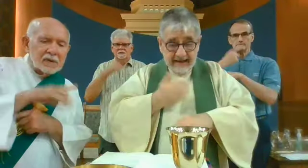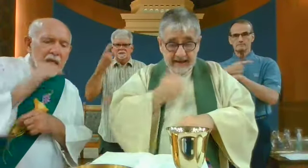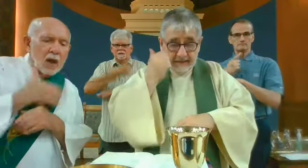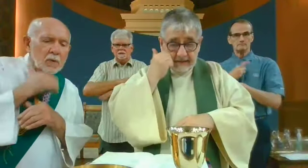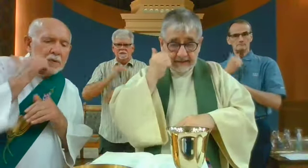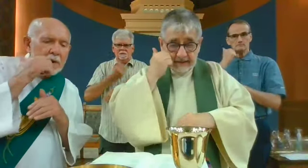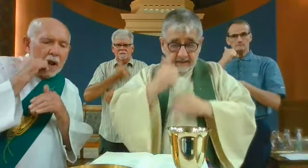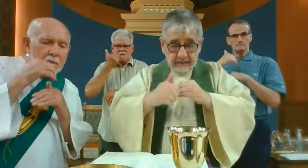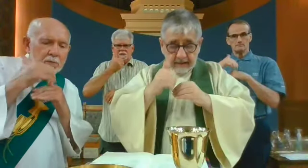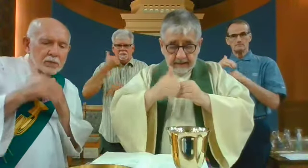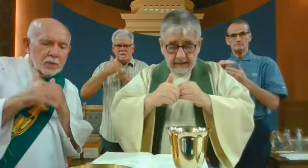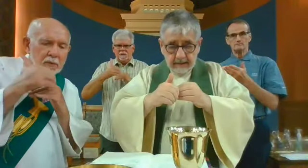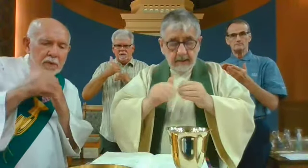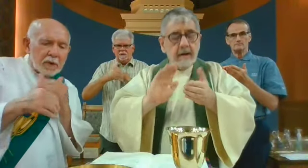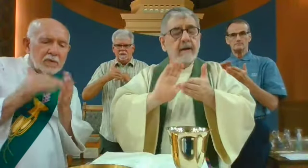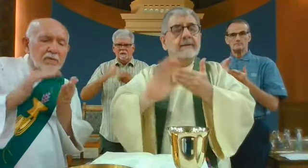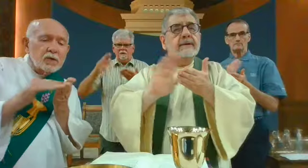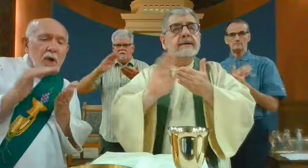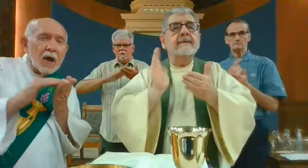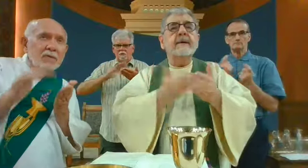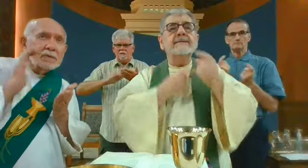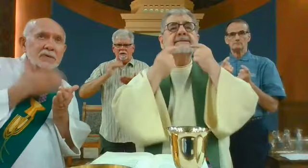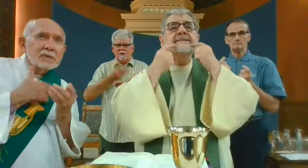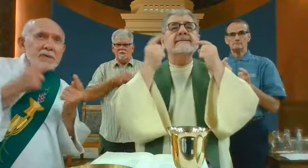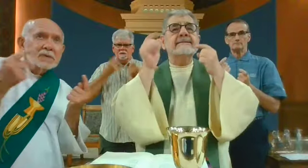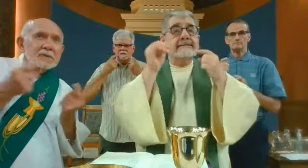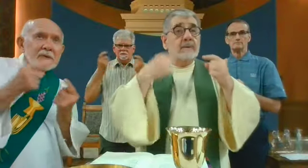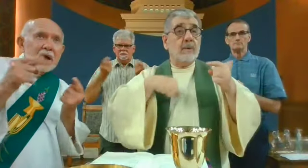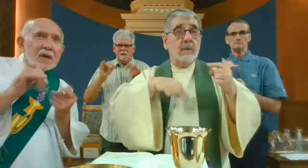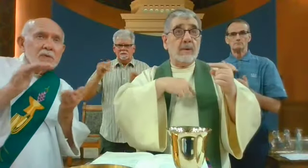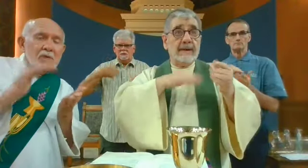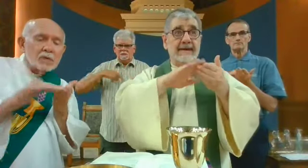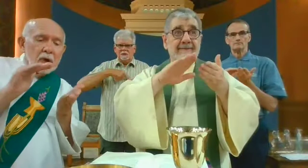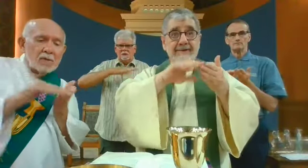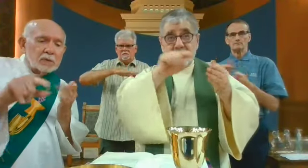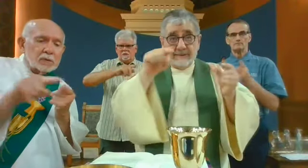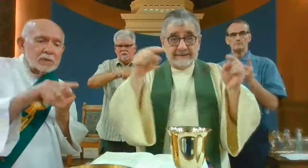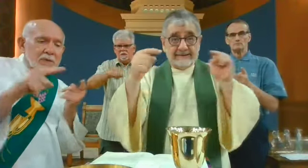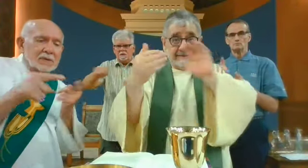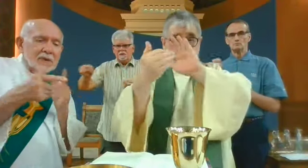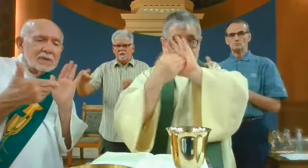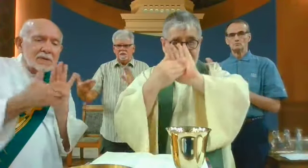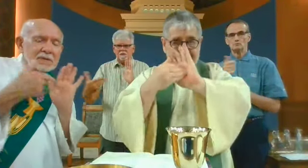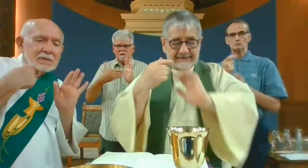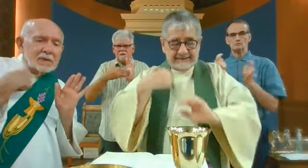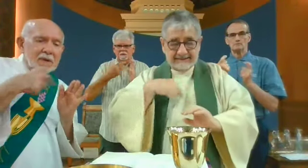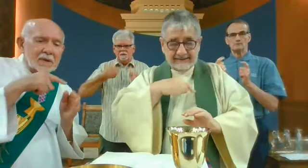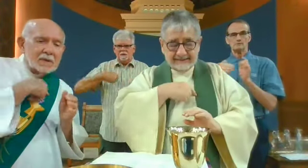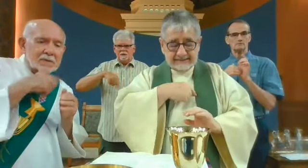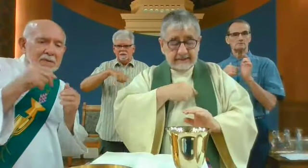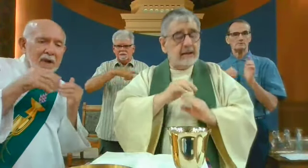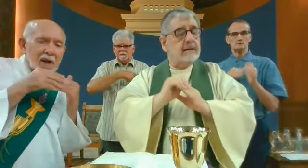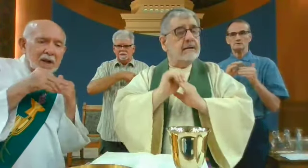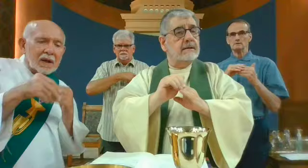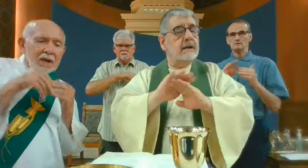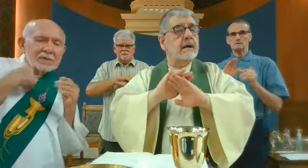Give us this day our daily bread, and forgive us our trespasses, as we forgive those who trespass against us,